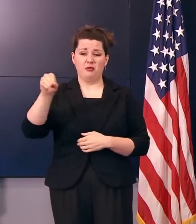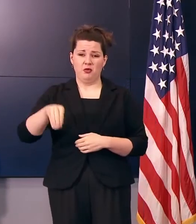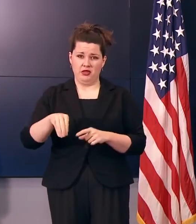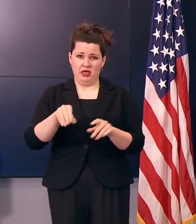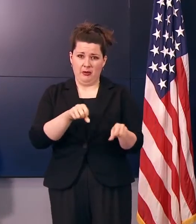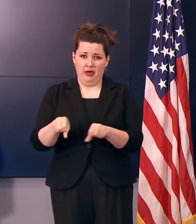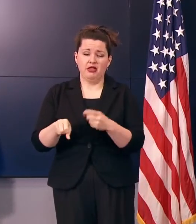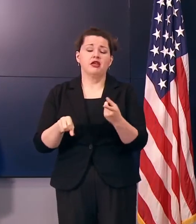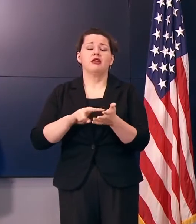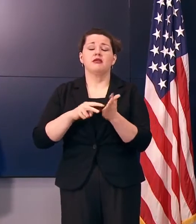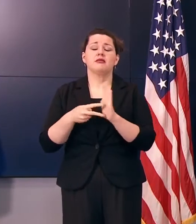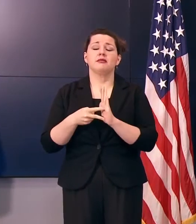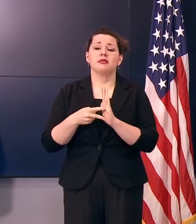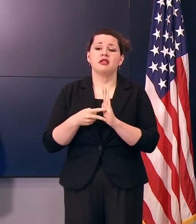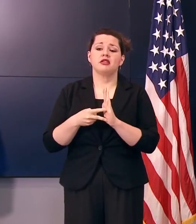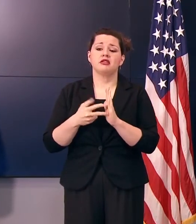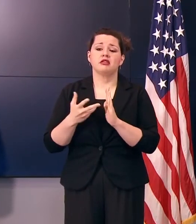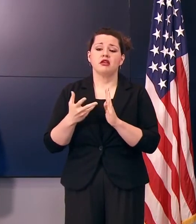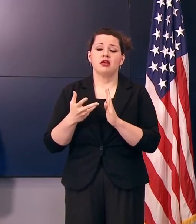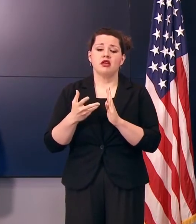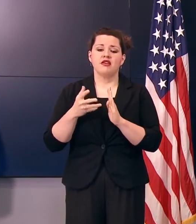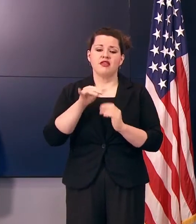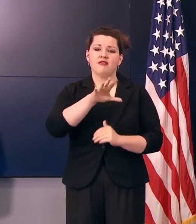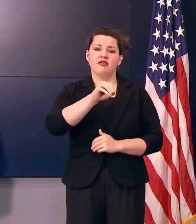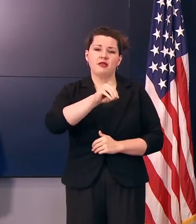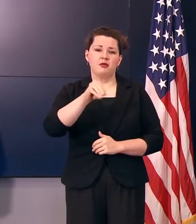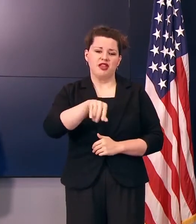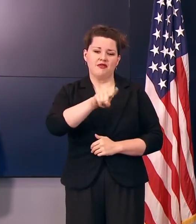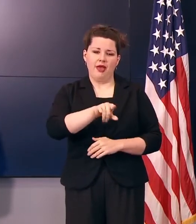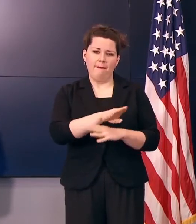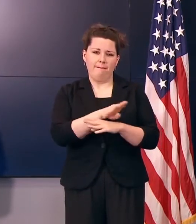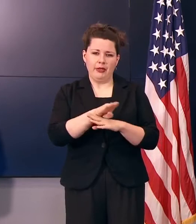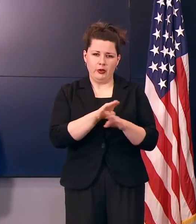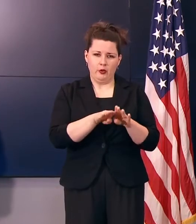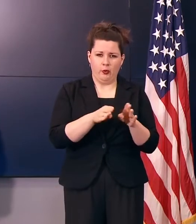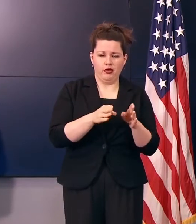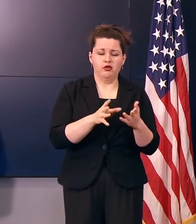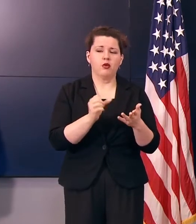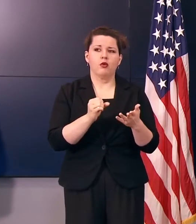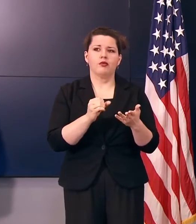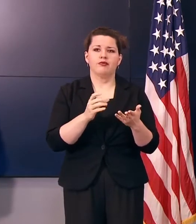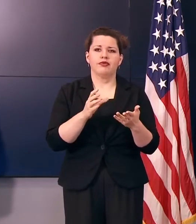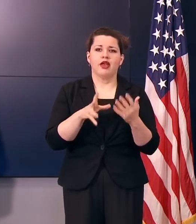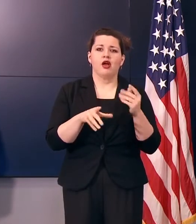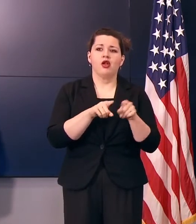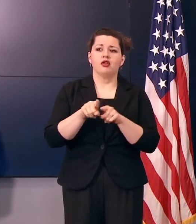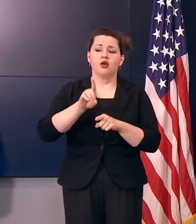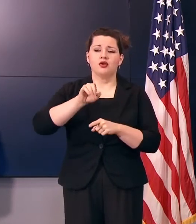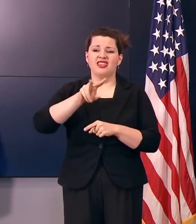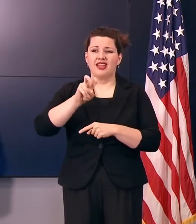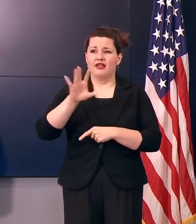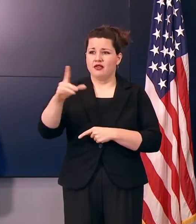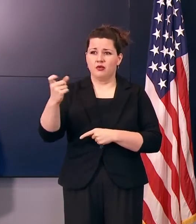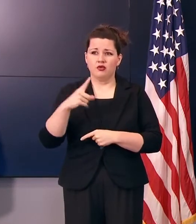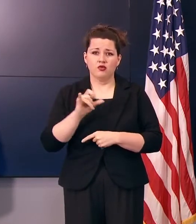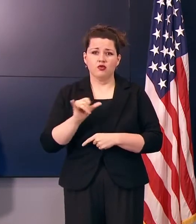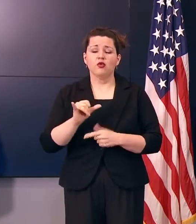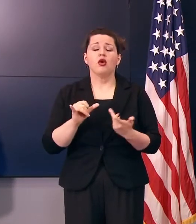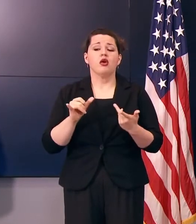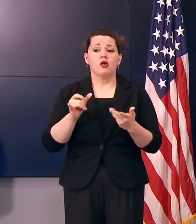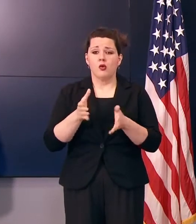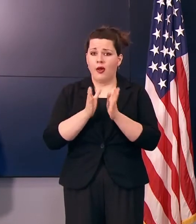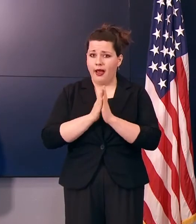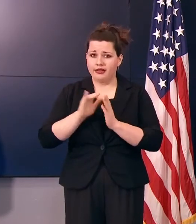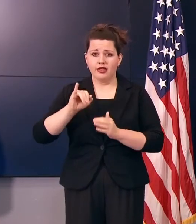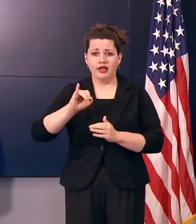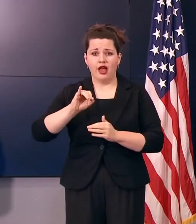50% capacity of the business. And in addition to that, to Dave's question also, I mean, we're asking all of them, we're